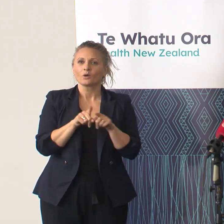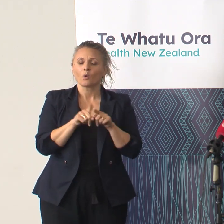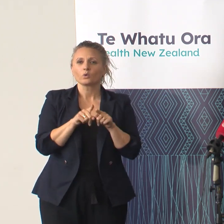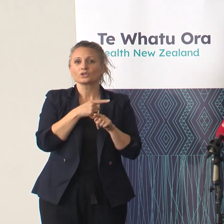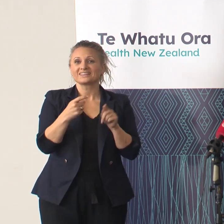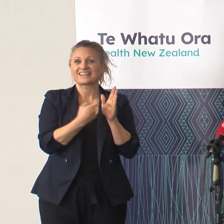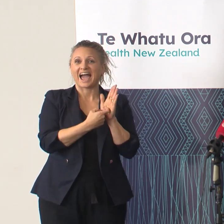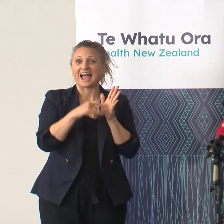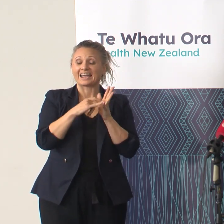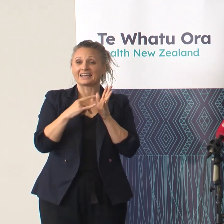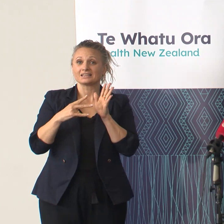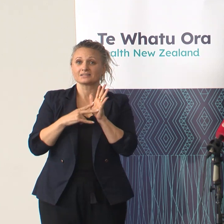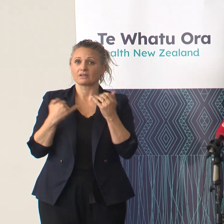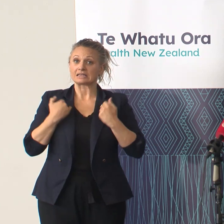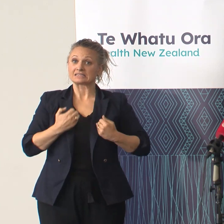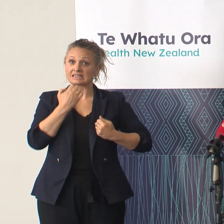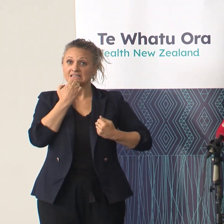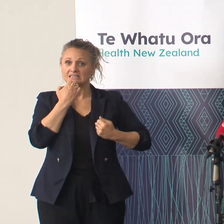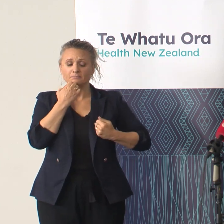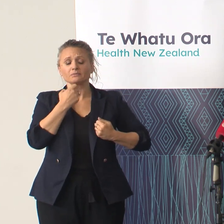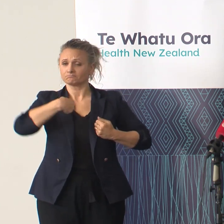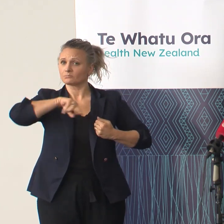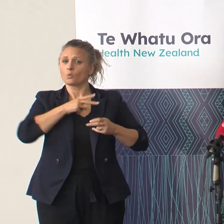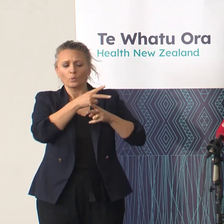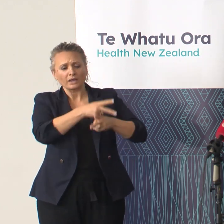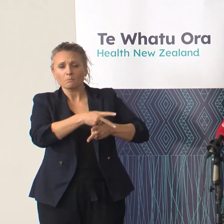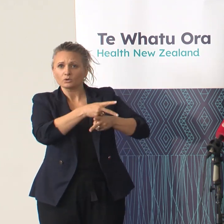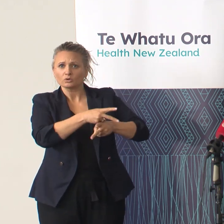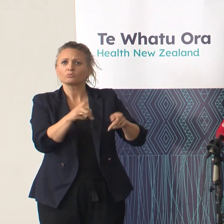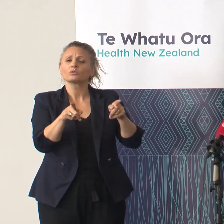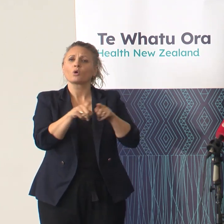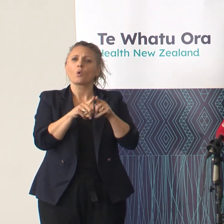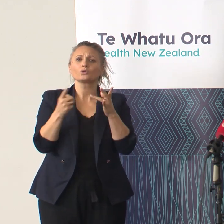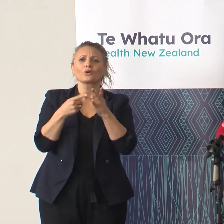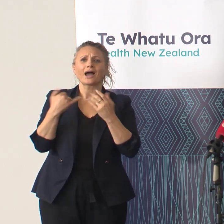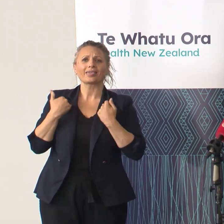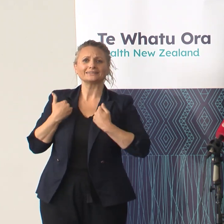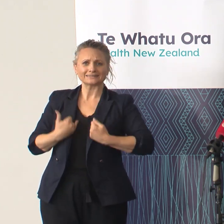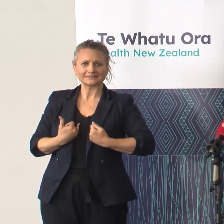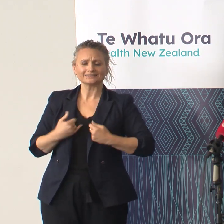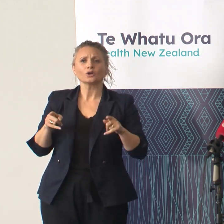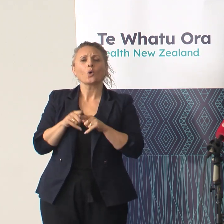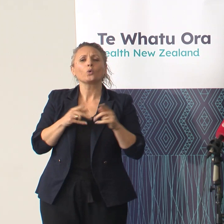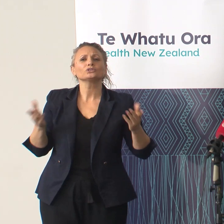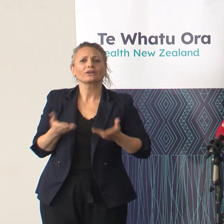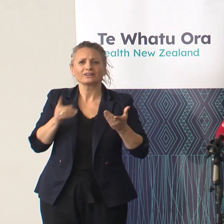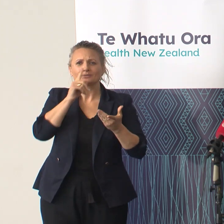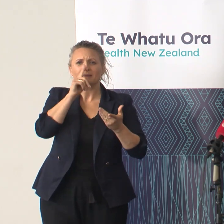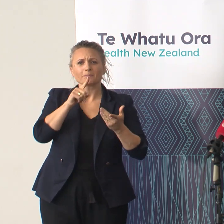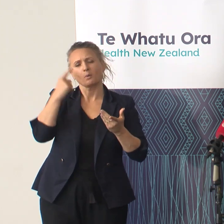these RSV numbers alongside other conditions and encouraging people to keep up with their current health measures.